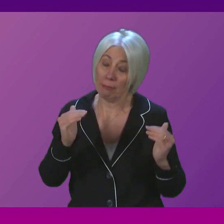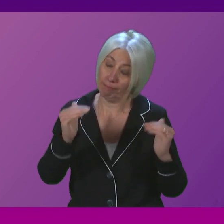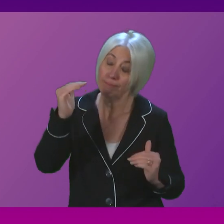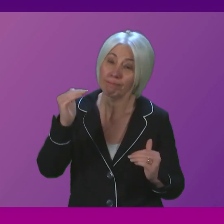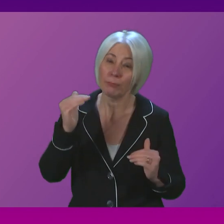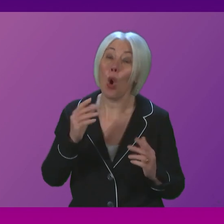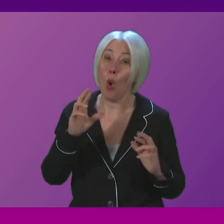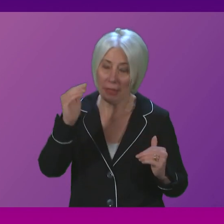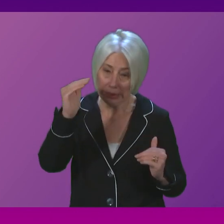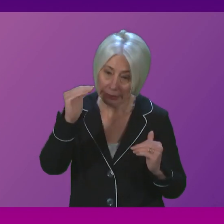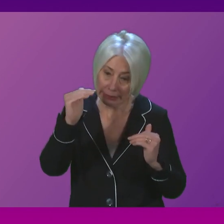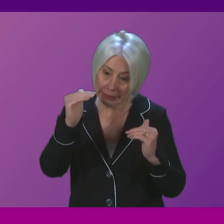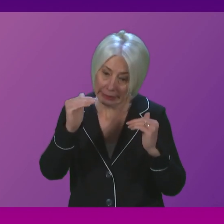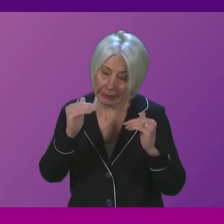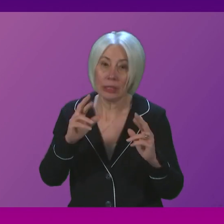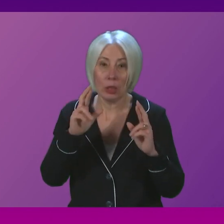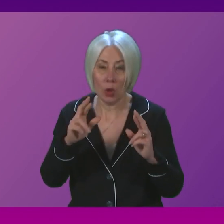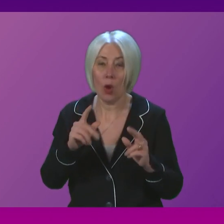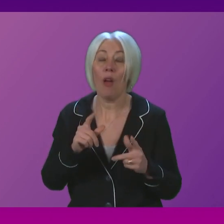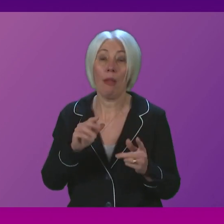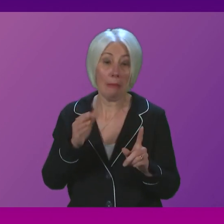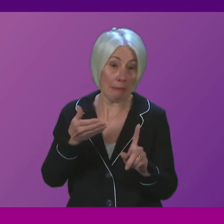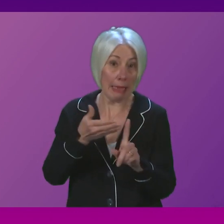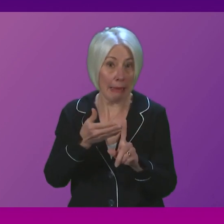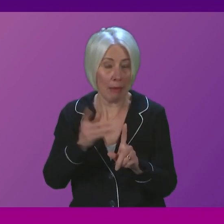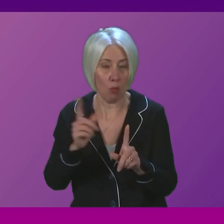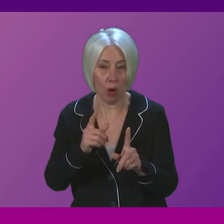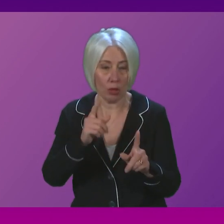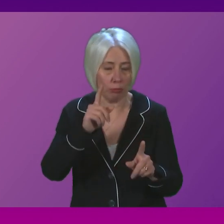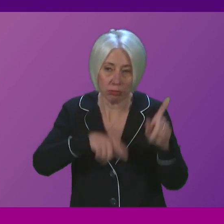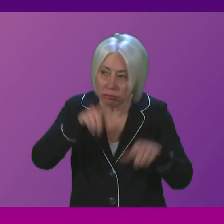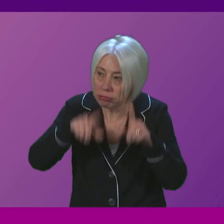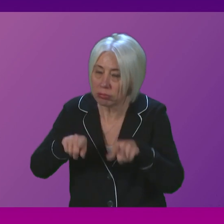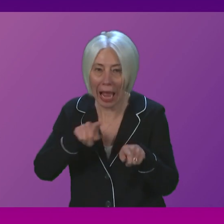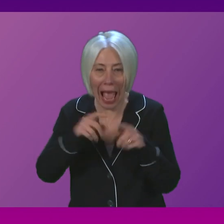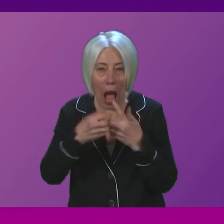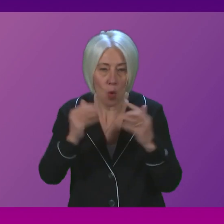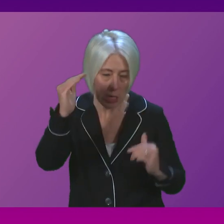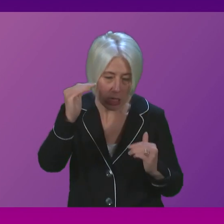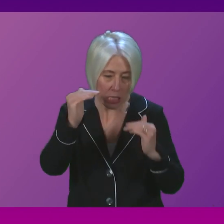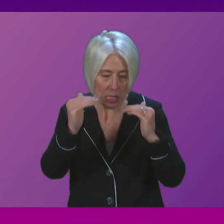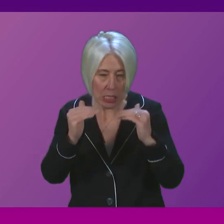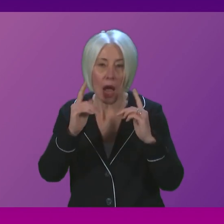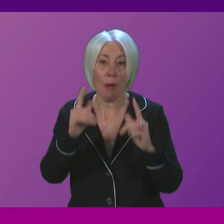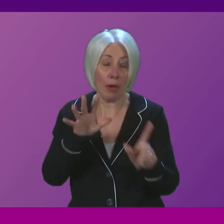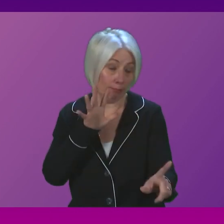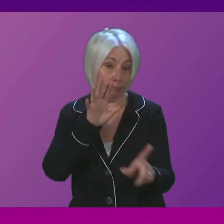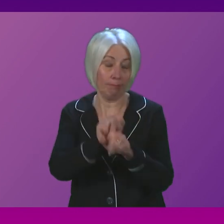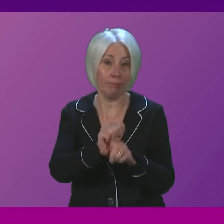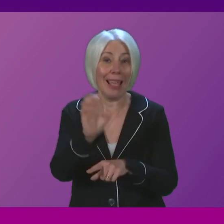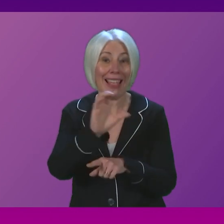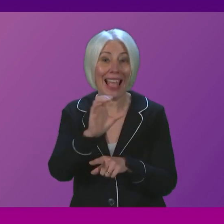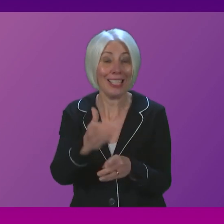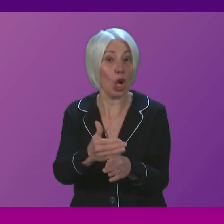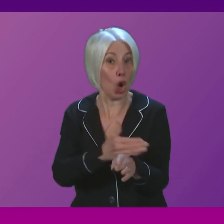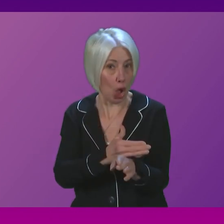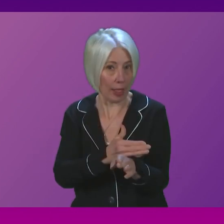closing. Now the factors driving that are many and varied but our Detect Cancer Early programme, all of the other